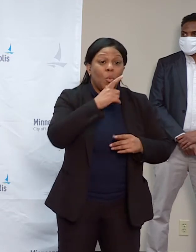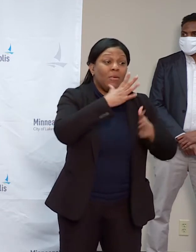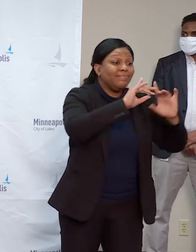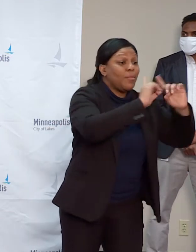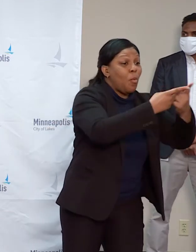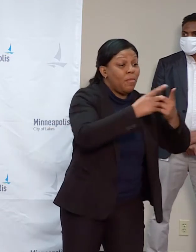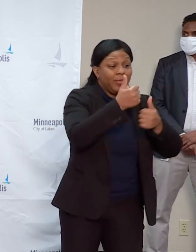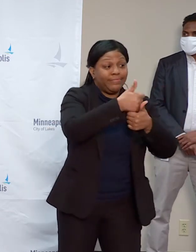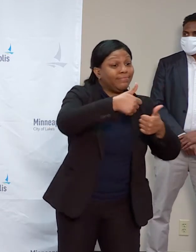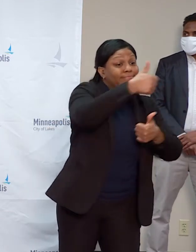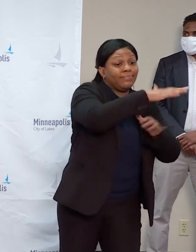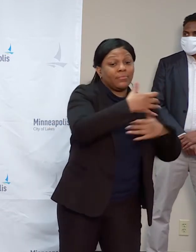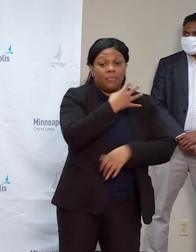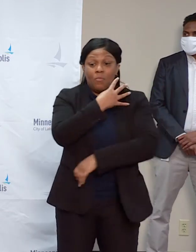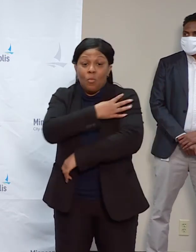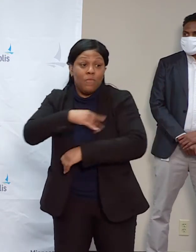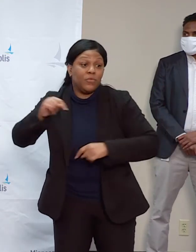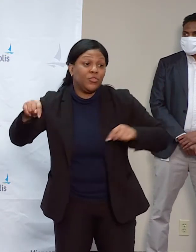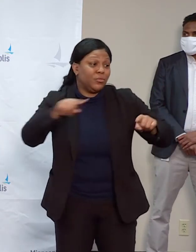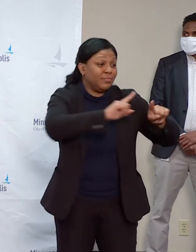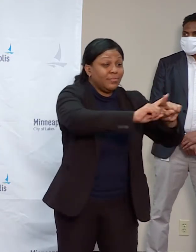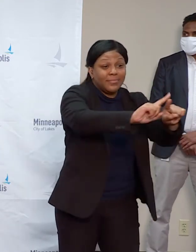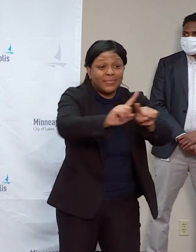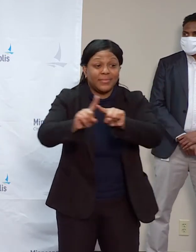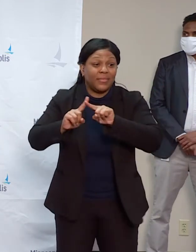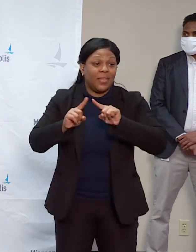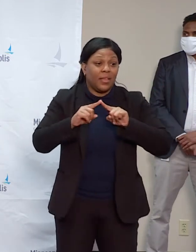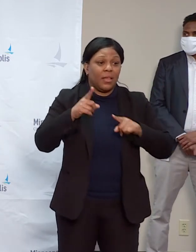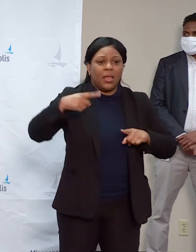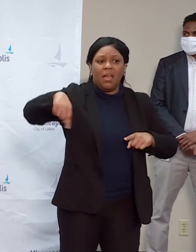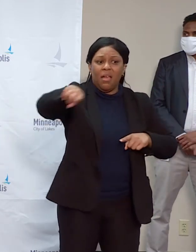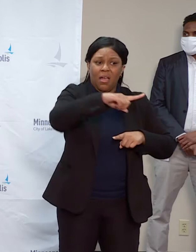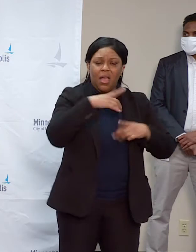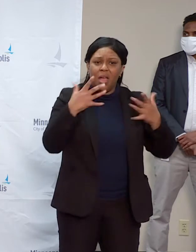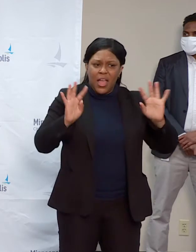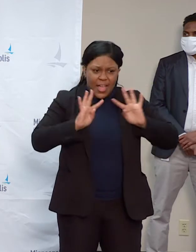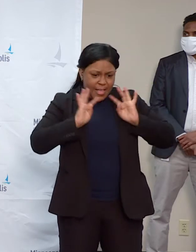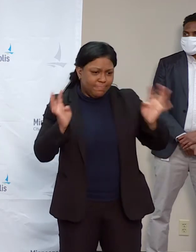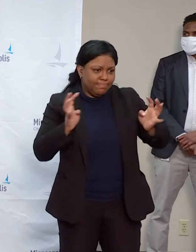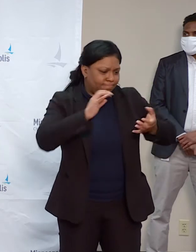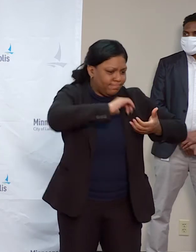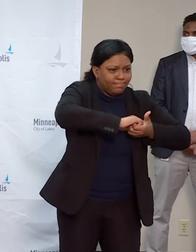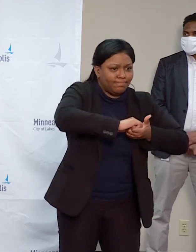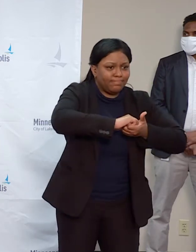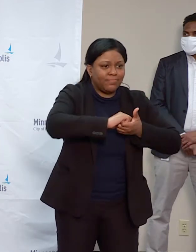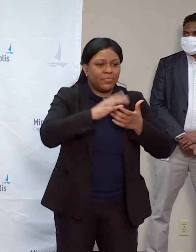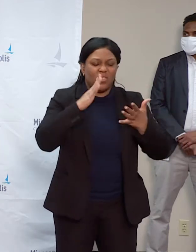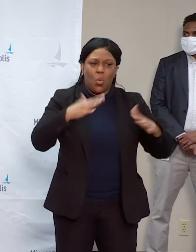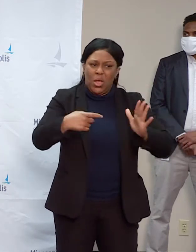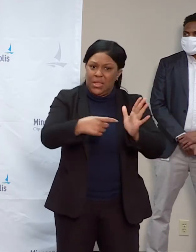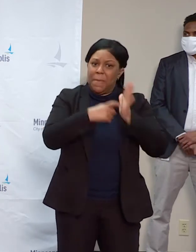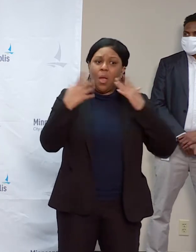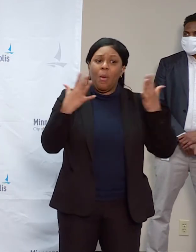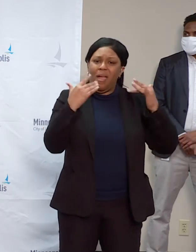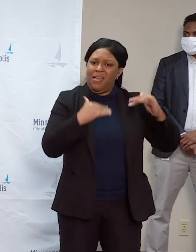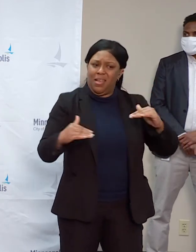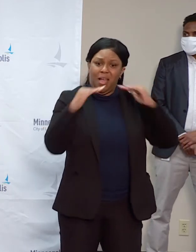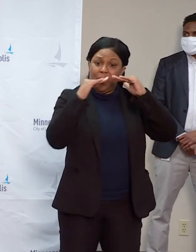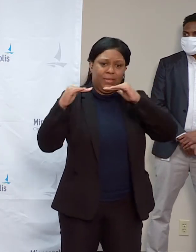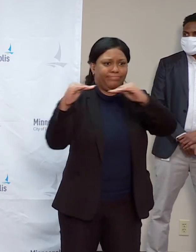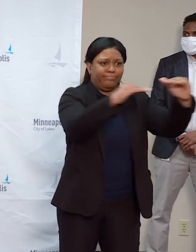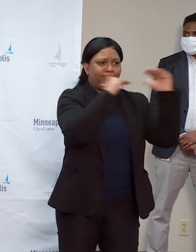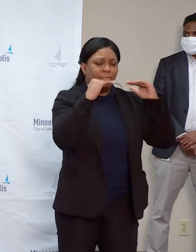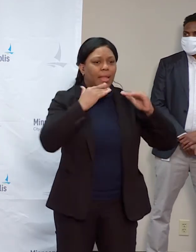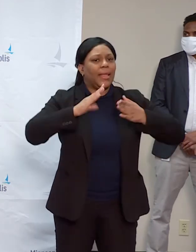leadership accountable and demand a more equitable and just city. The responsibility is on all of us. It's on